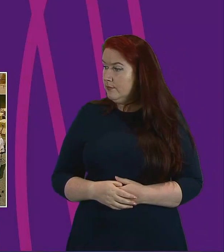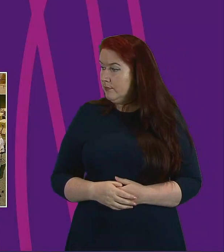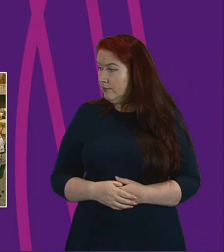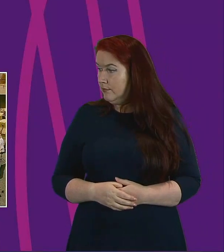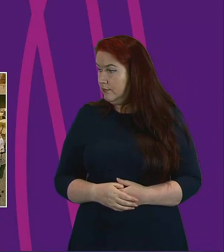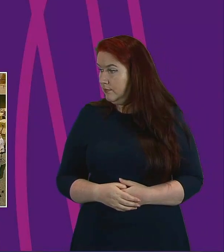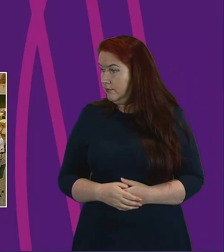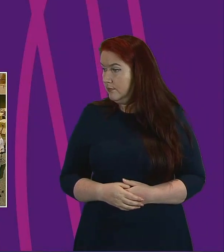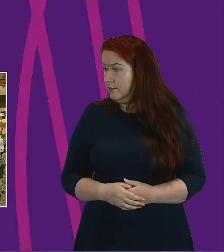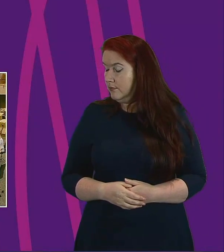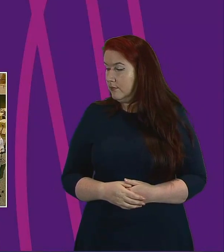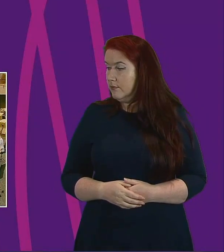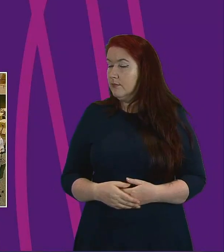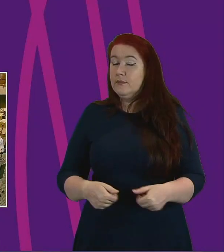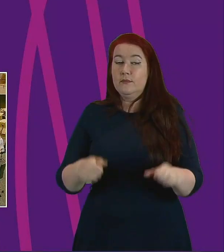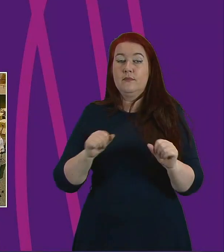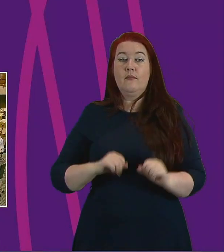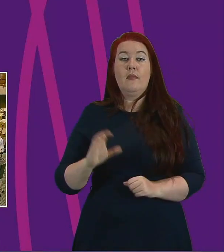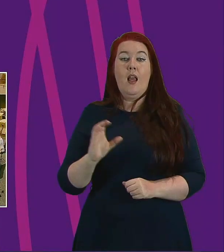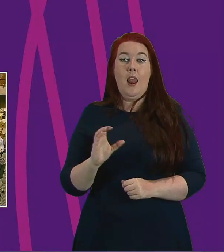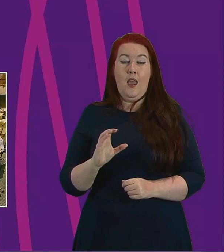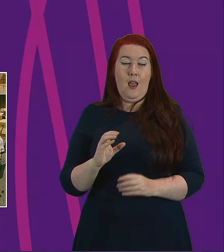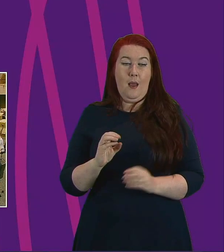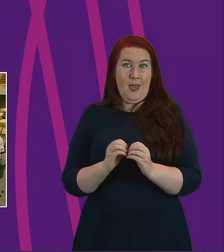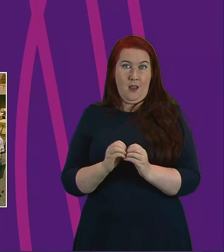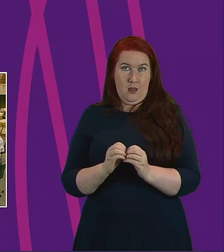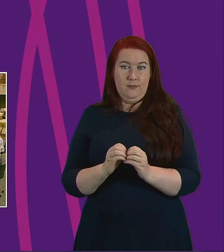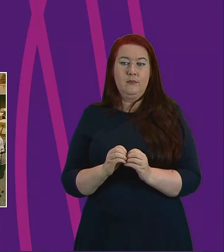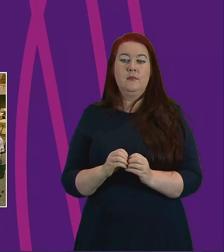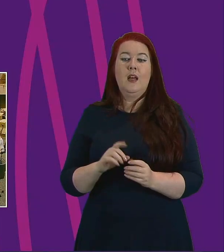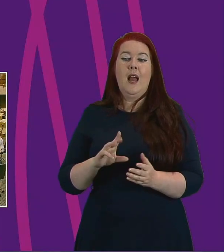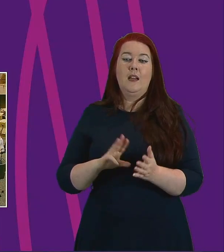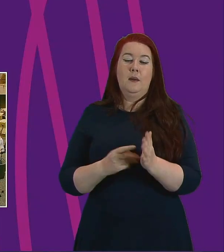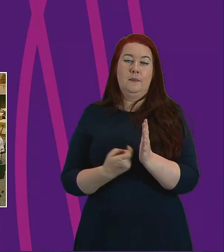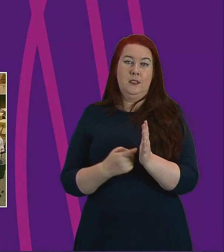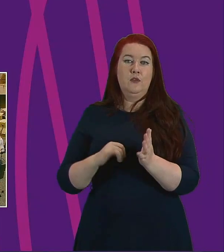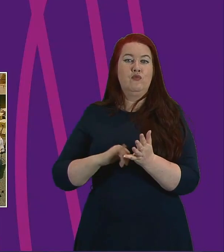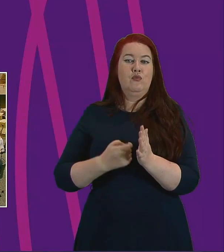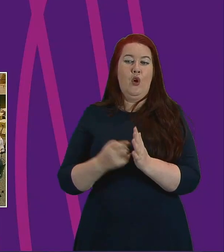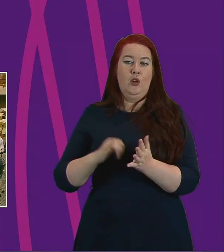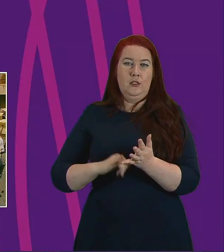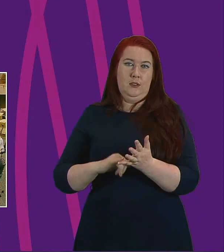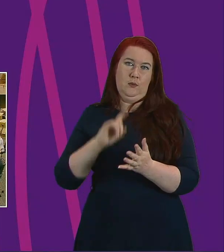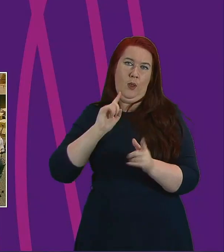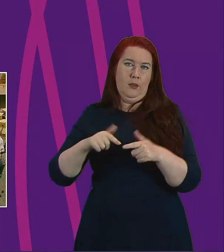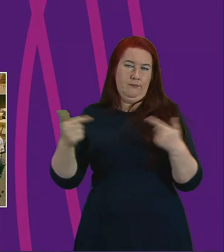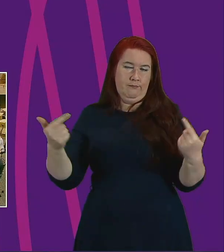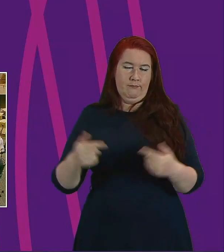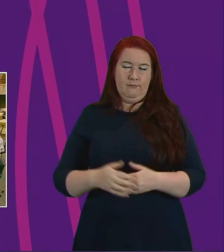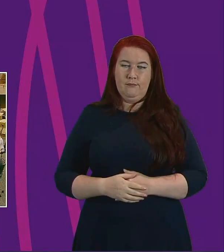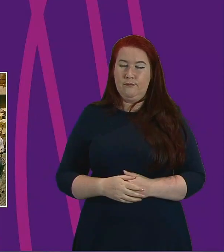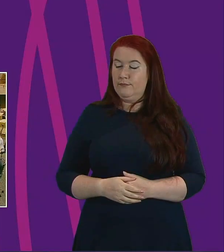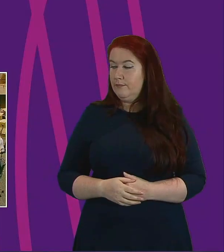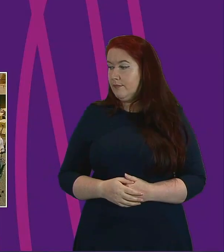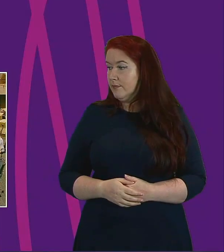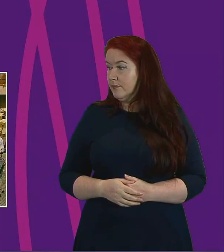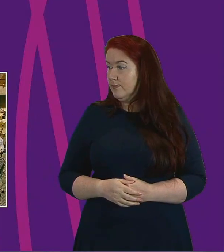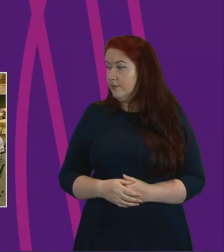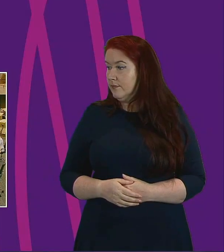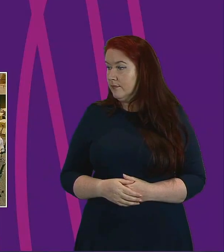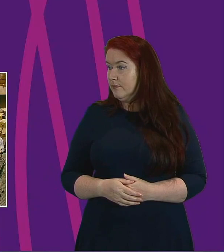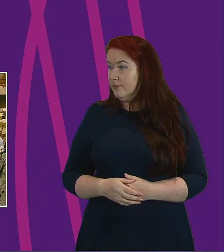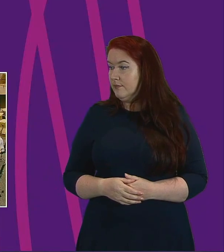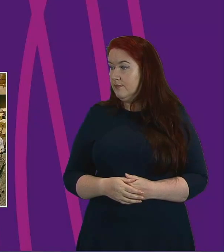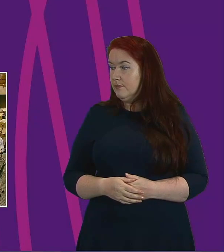I call Claire Baker to be followed by Gail Ross and Ms Ross will be contributing remotely. Thank you President Officer. As almost everyone has